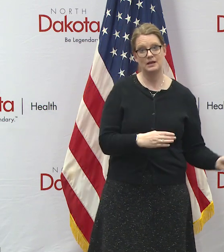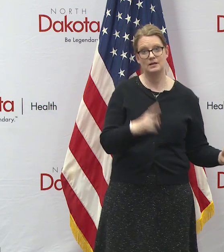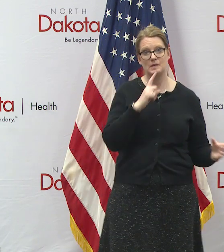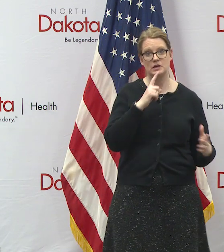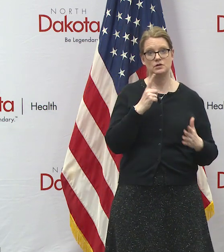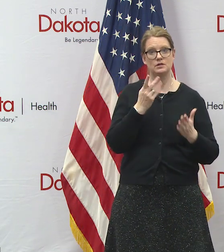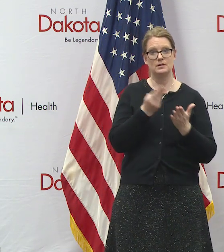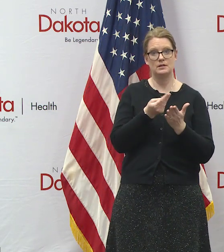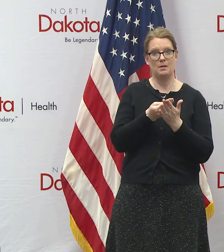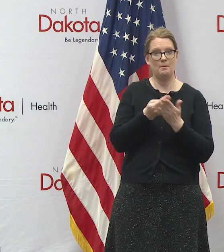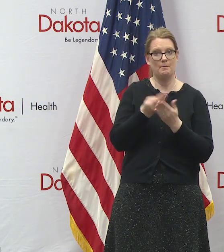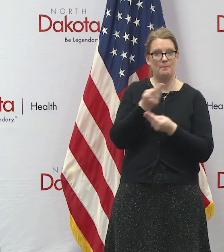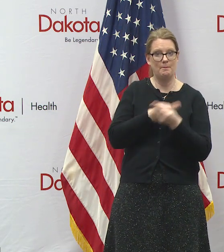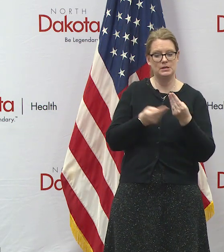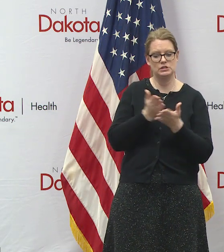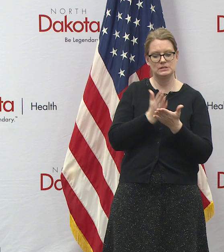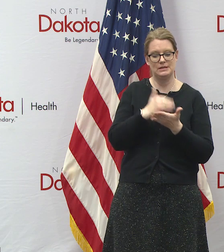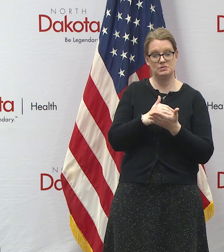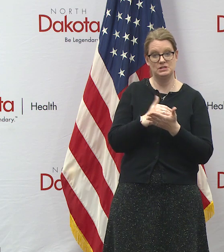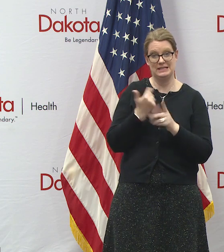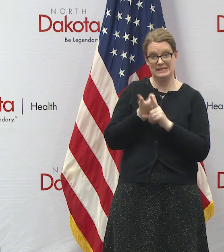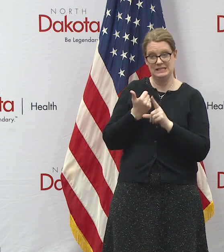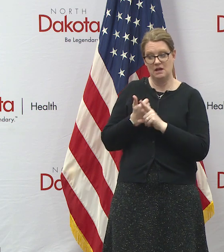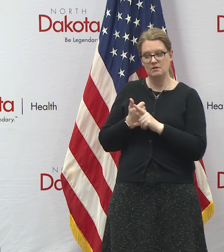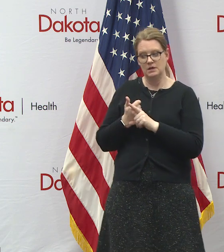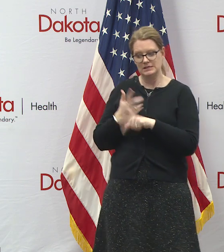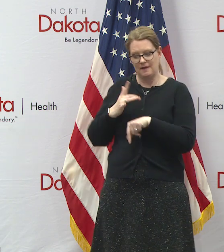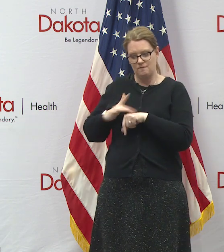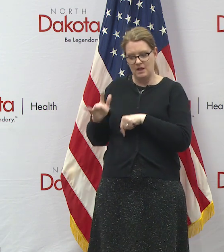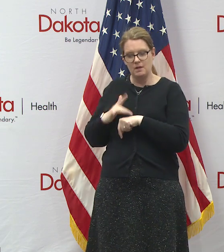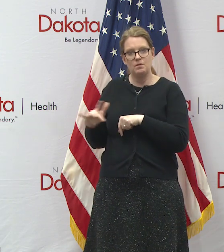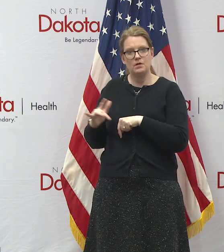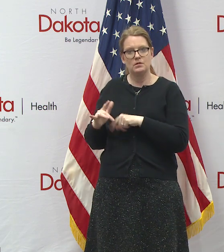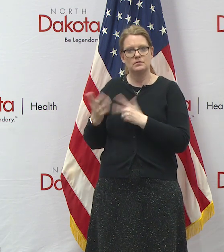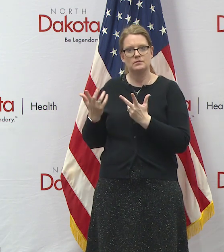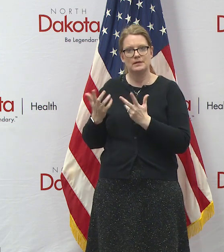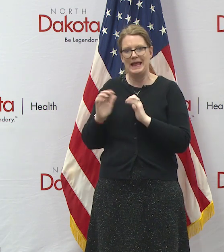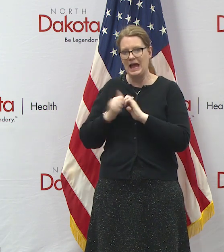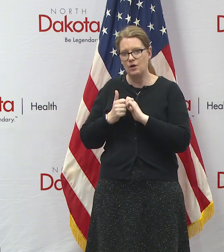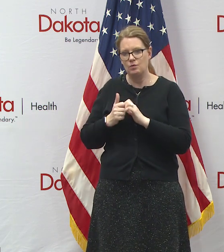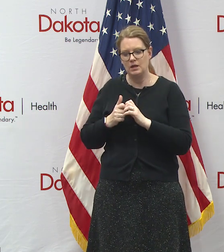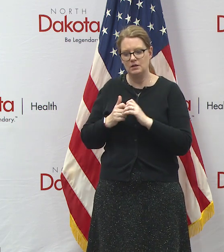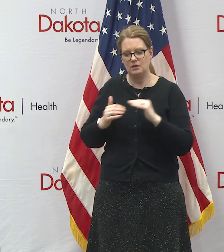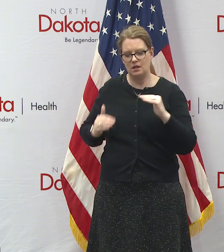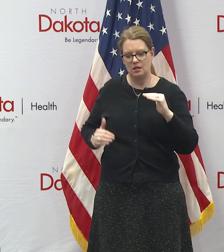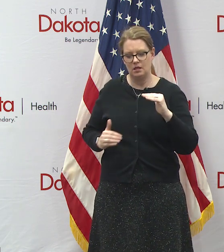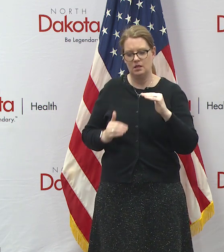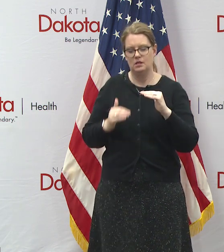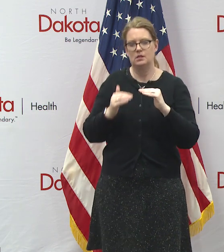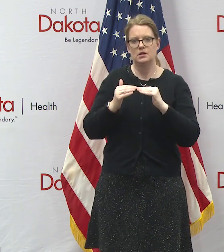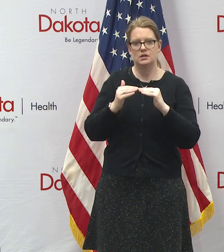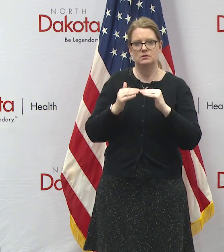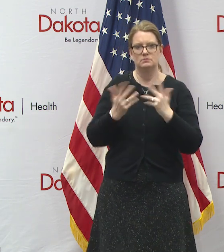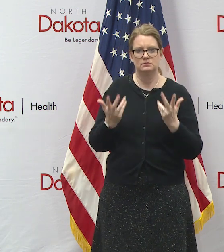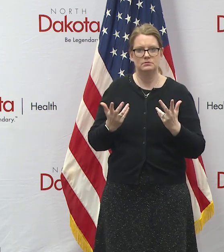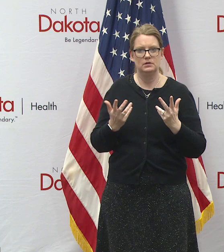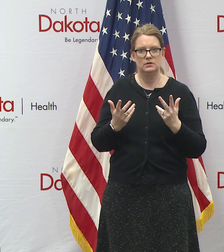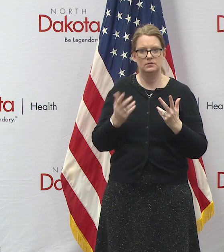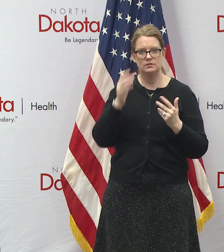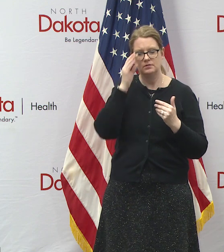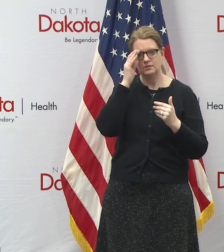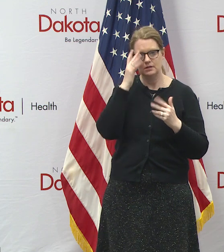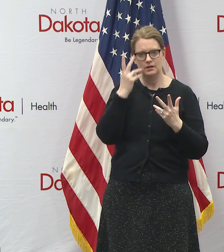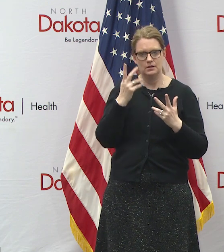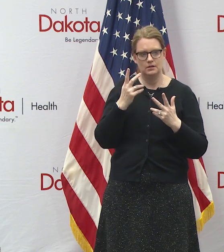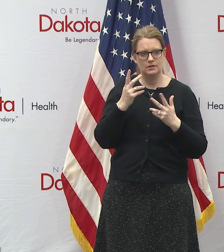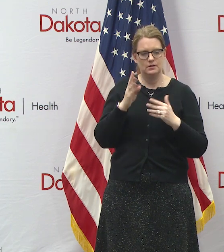stabilization being full you know what is the strategy for exercising our our statute that we have the statute build the